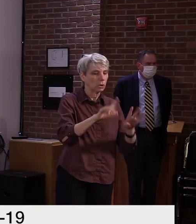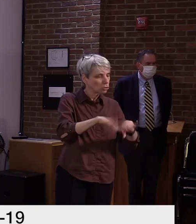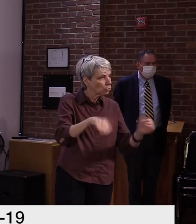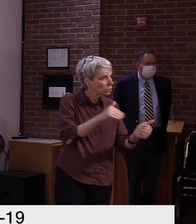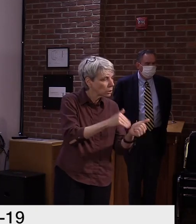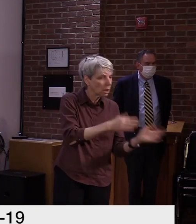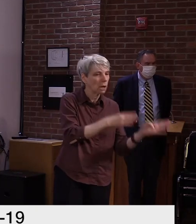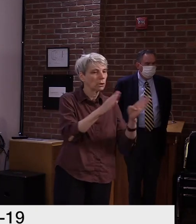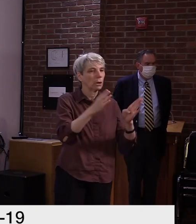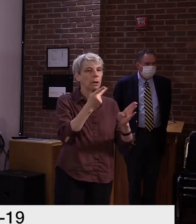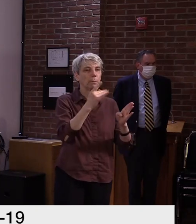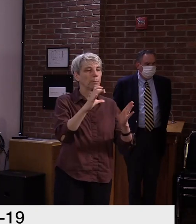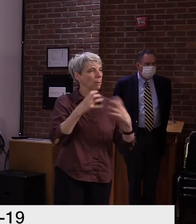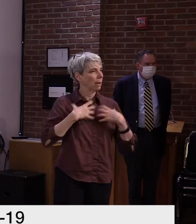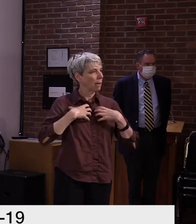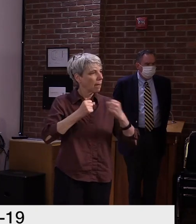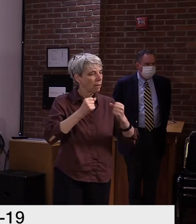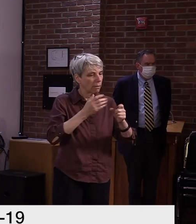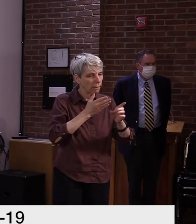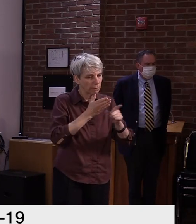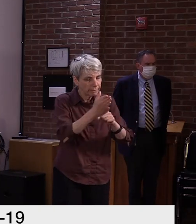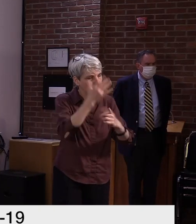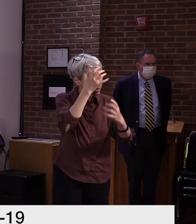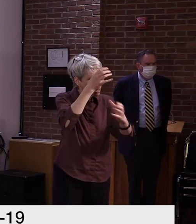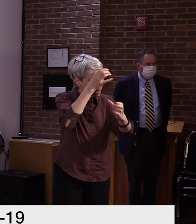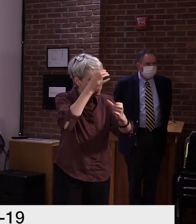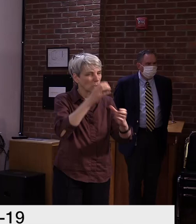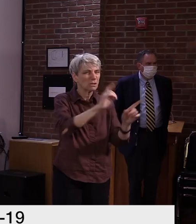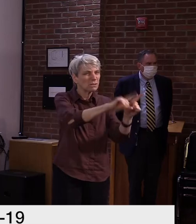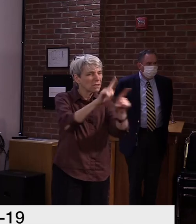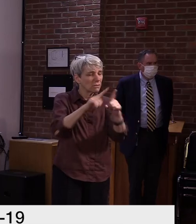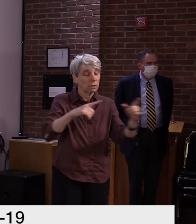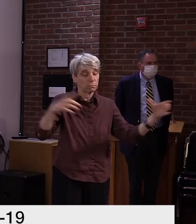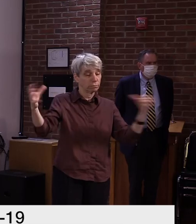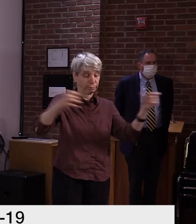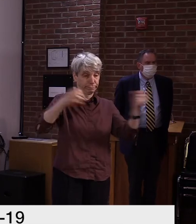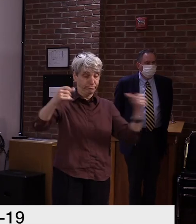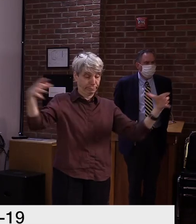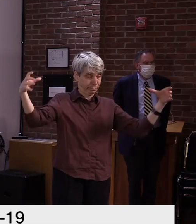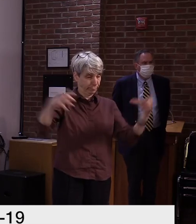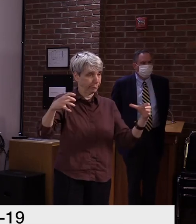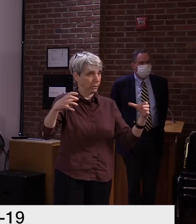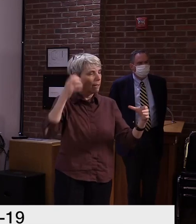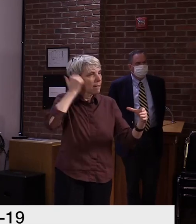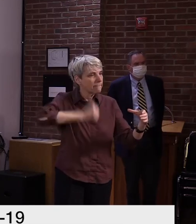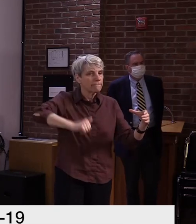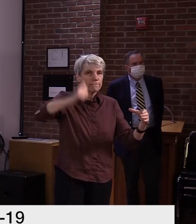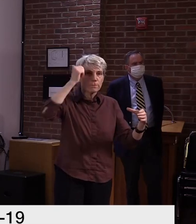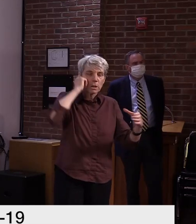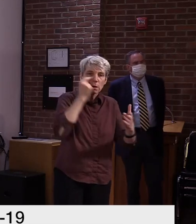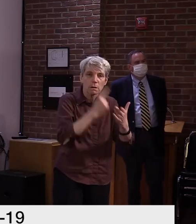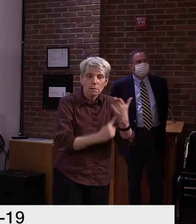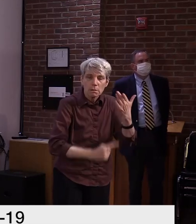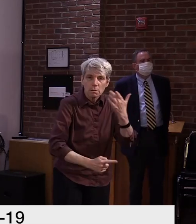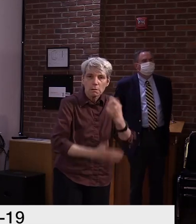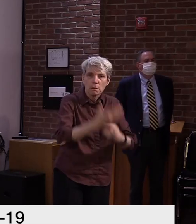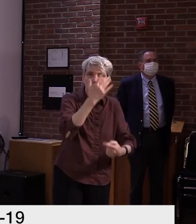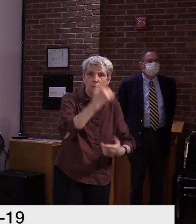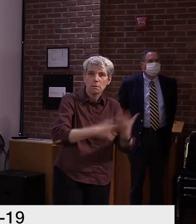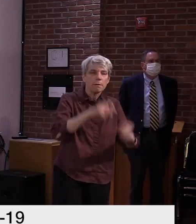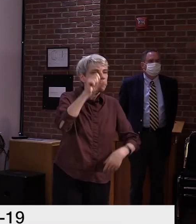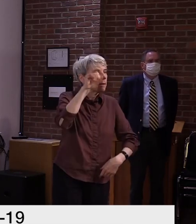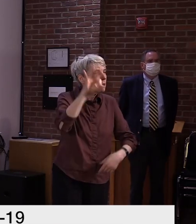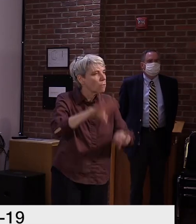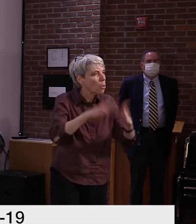experts, and education experts. And we had daily meetings to discuss all aspects of school